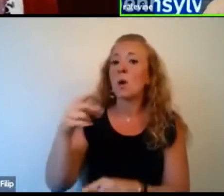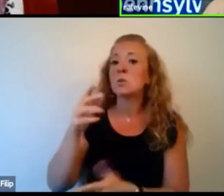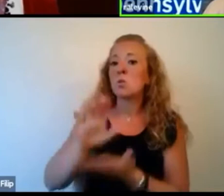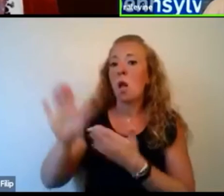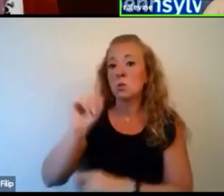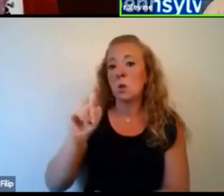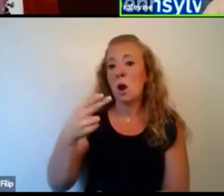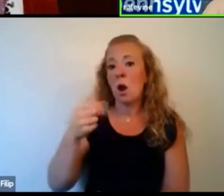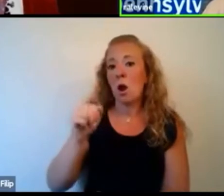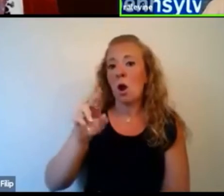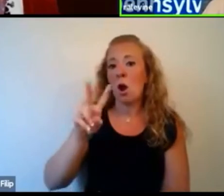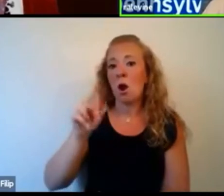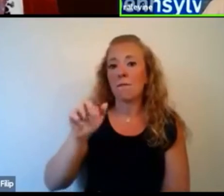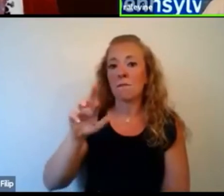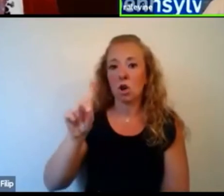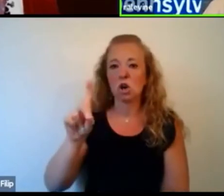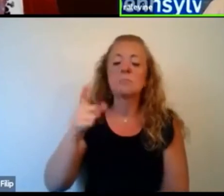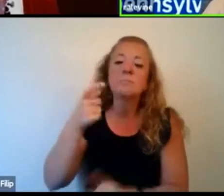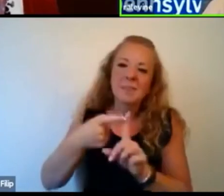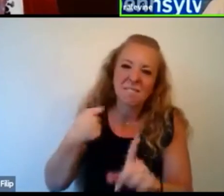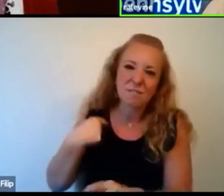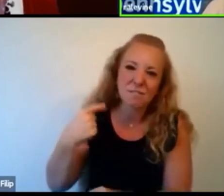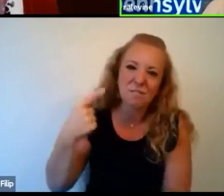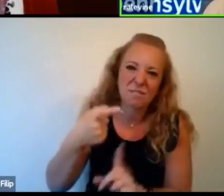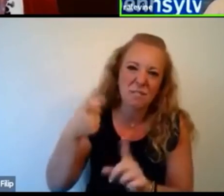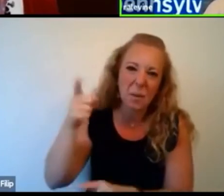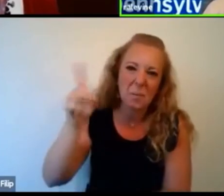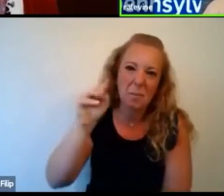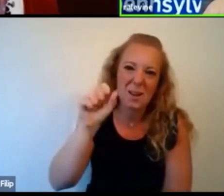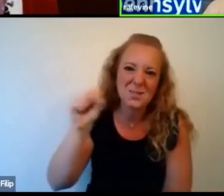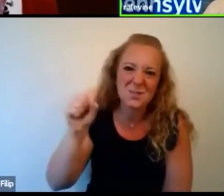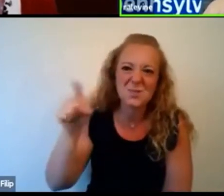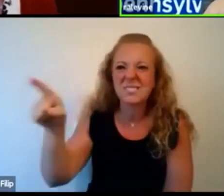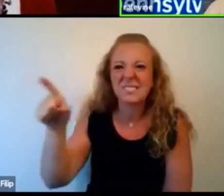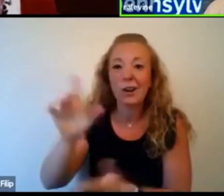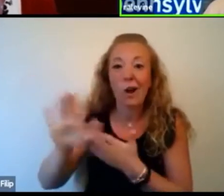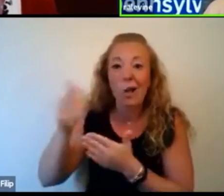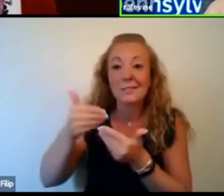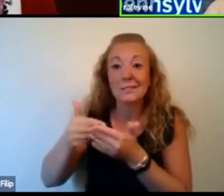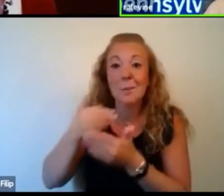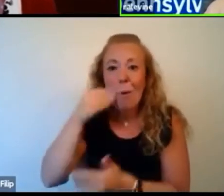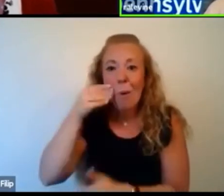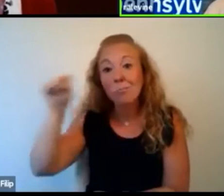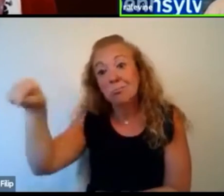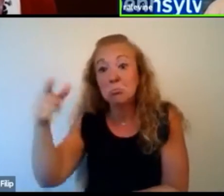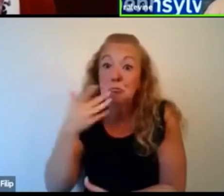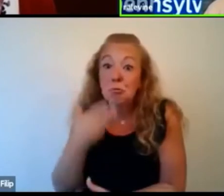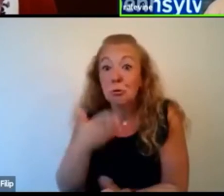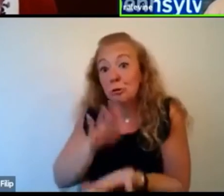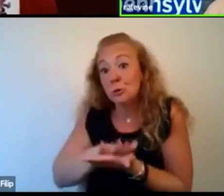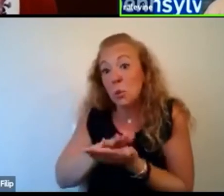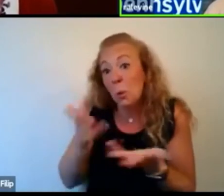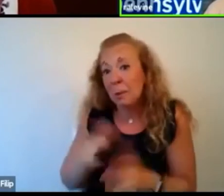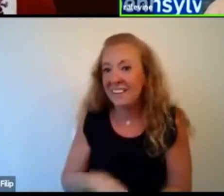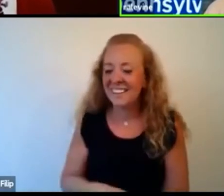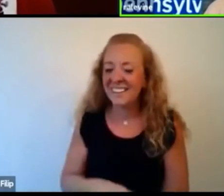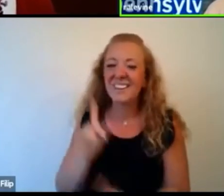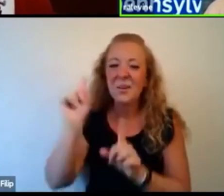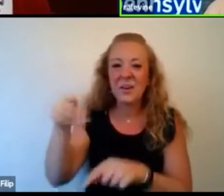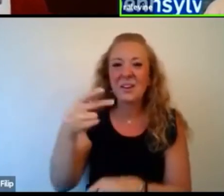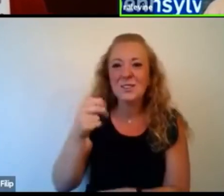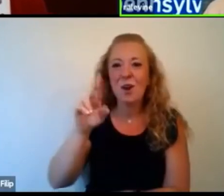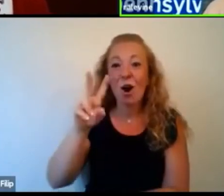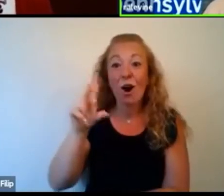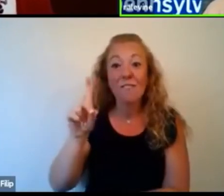um, and I'm from Massachusetts and Harvard down the street. Um, and it's pretty good school. So I went to Harvard College, um, and majored in